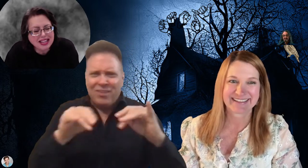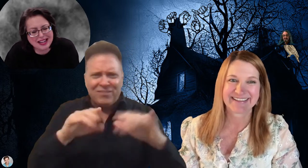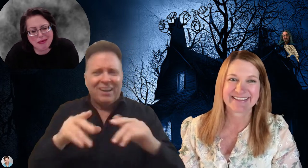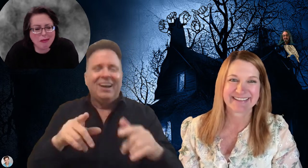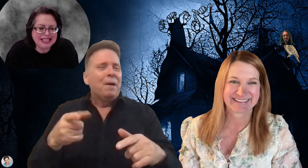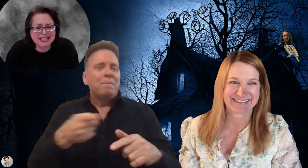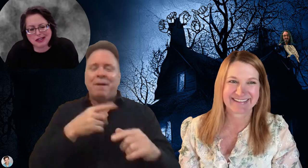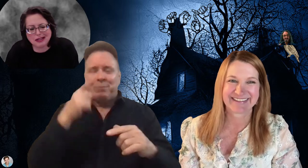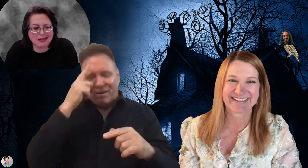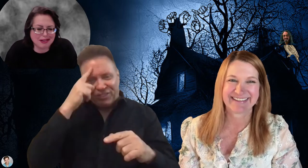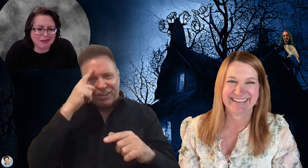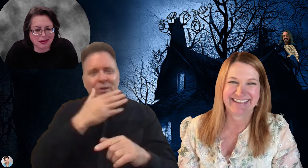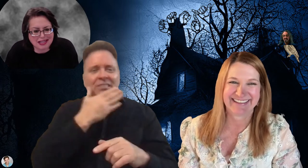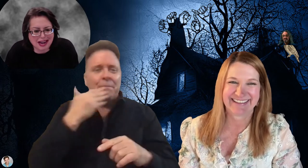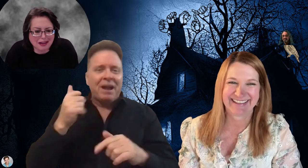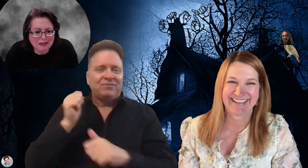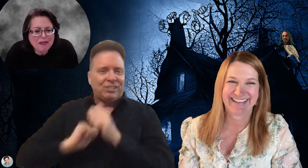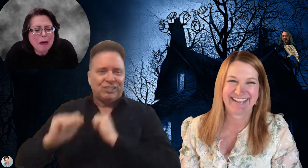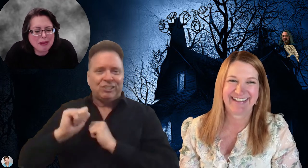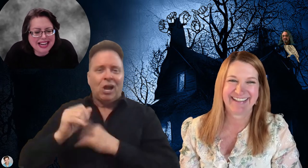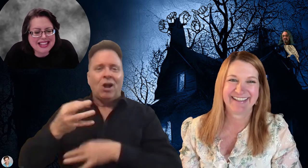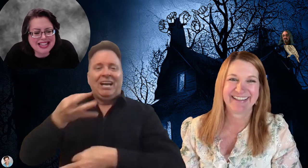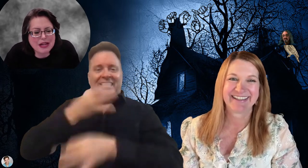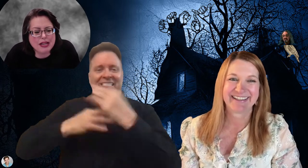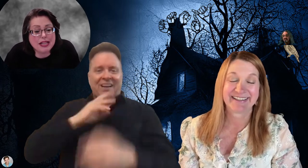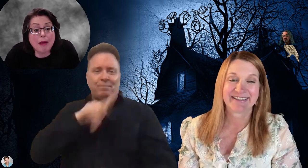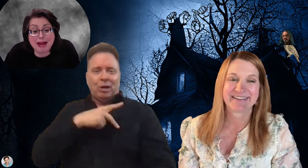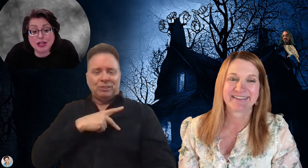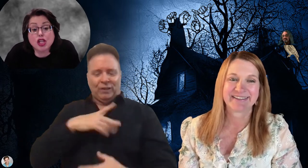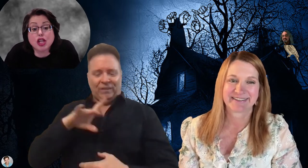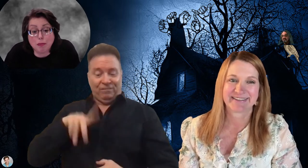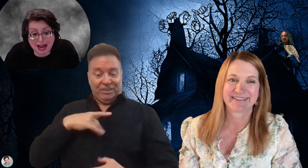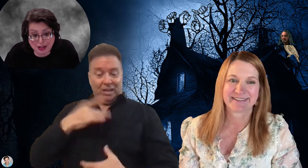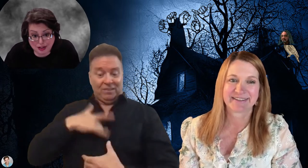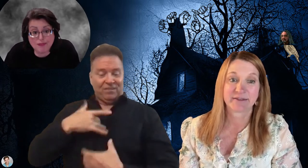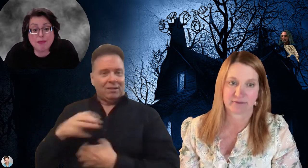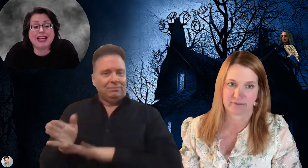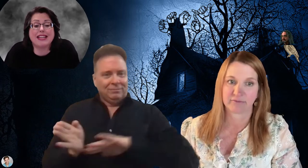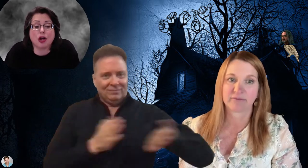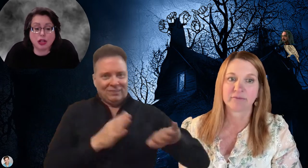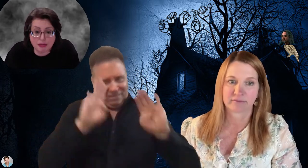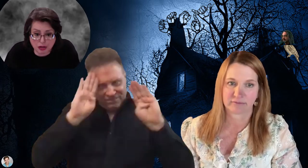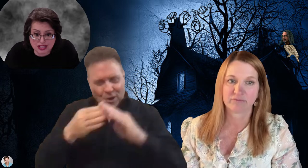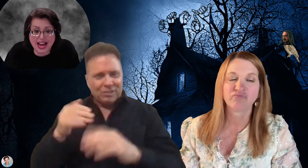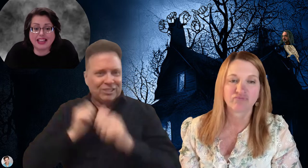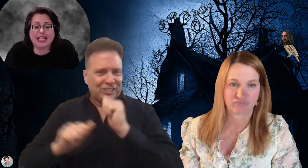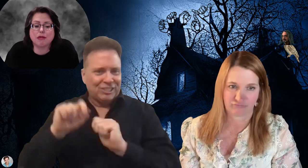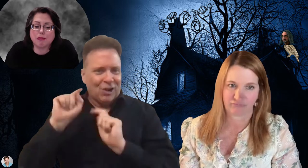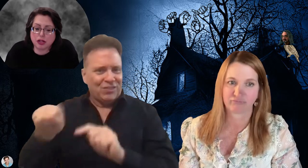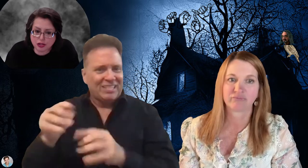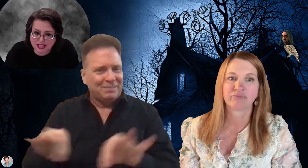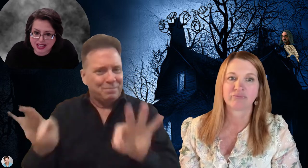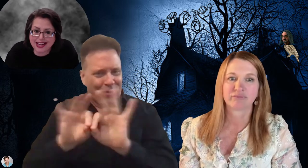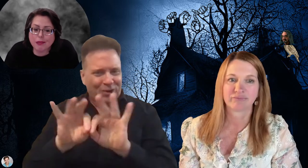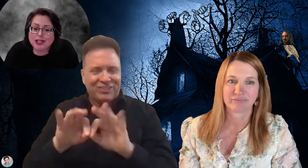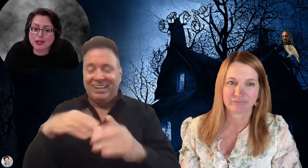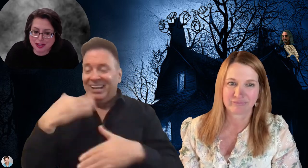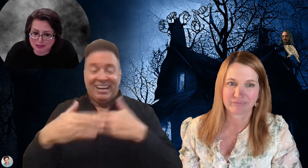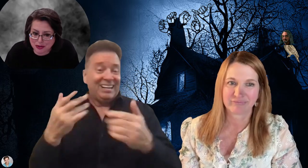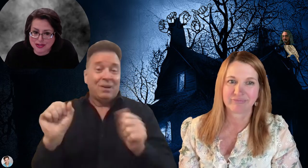you know, when we disagreed, we worked it out. But I think it made the show better because all of the personalities, we put those aside and we just wanted to focus